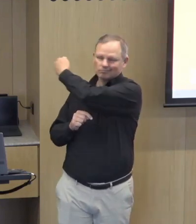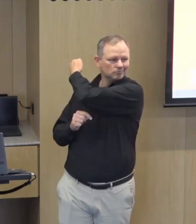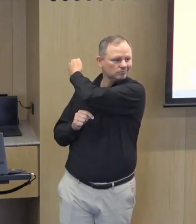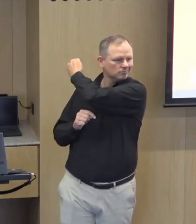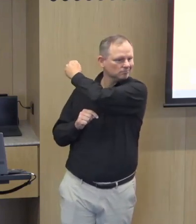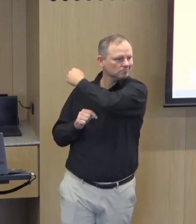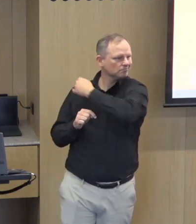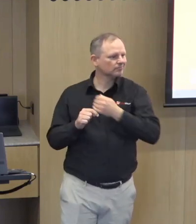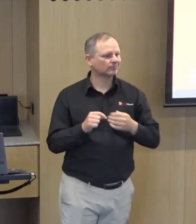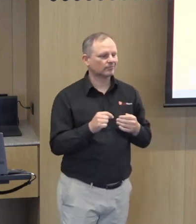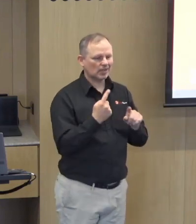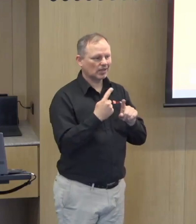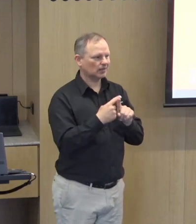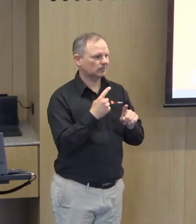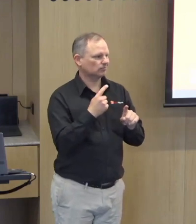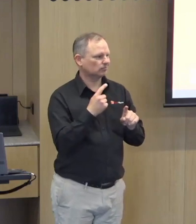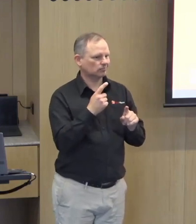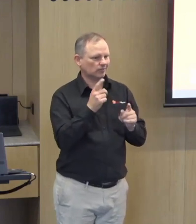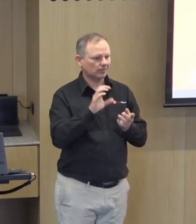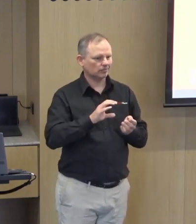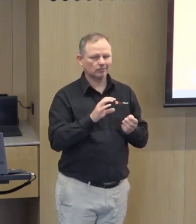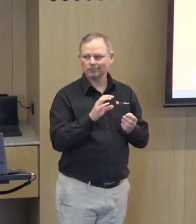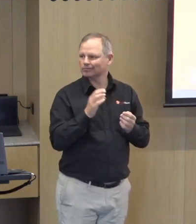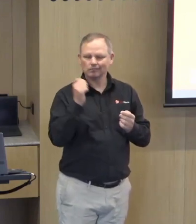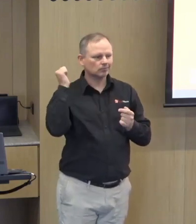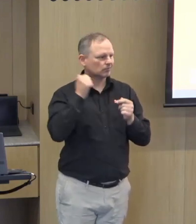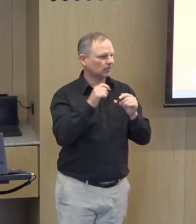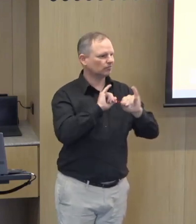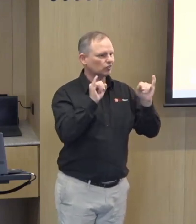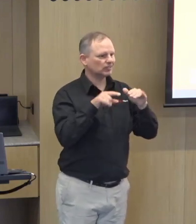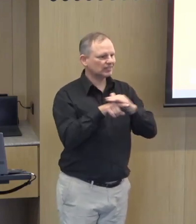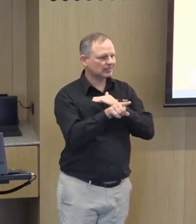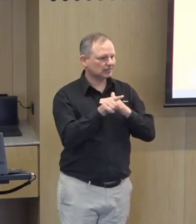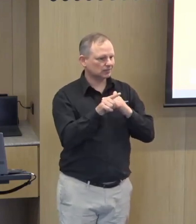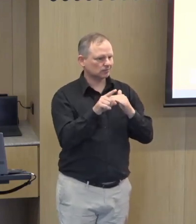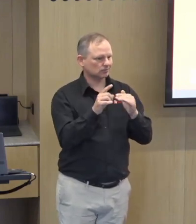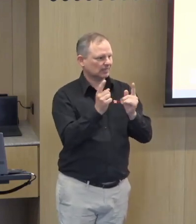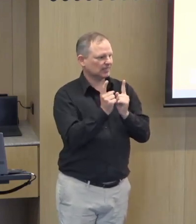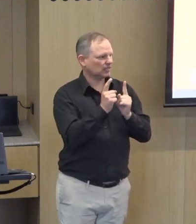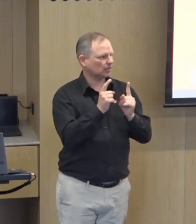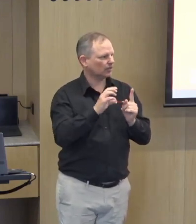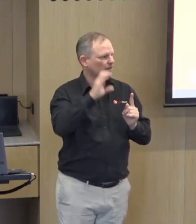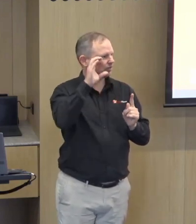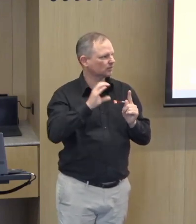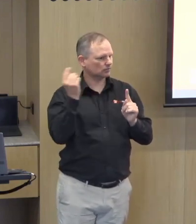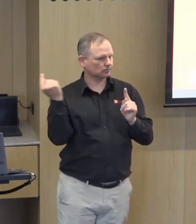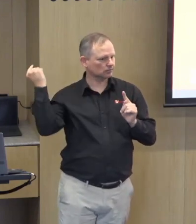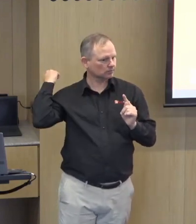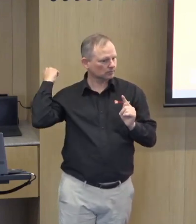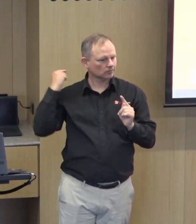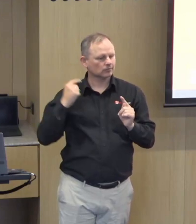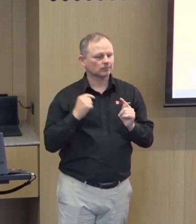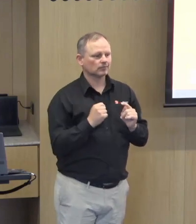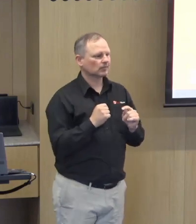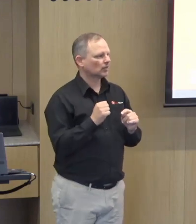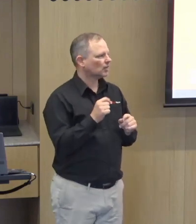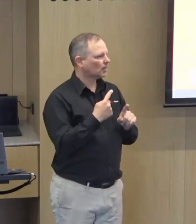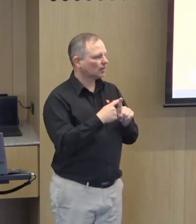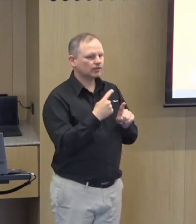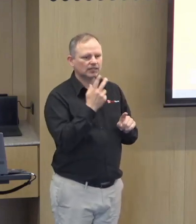out this way around the back of the wall behind me. In case of an emergency, the nearest lifts are the ones that